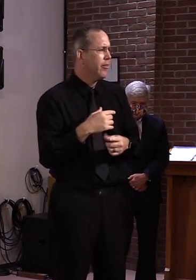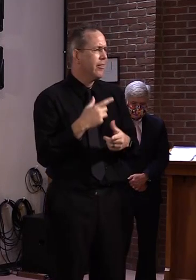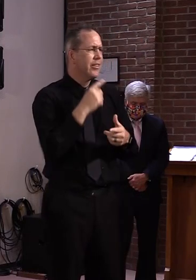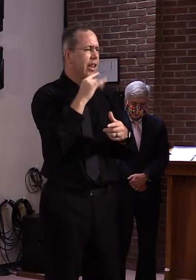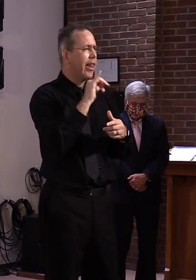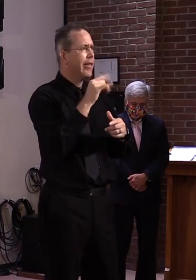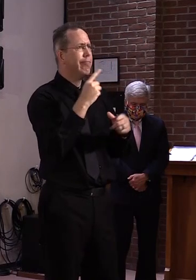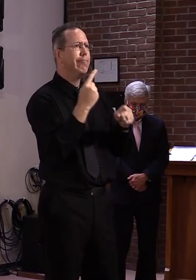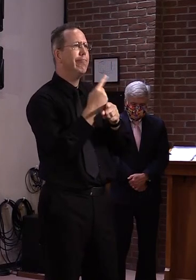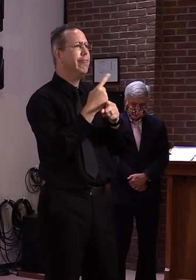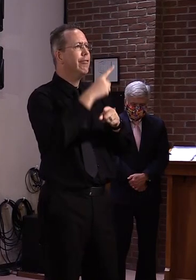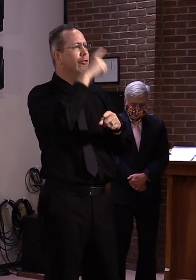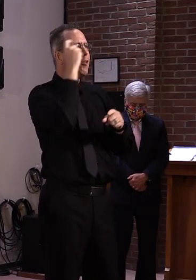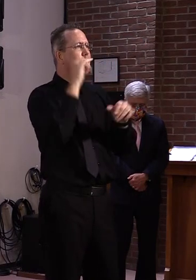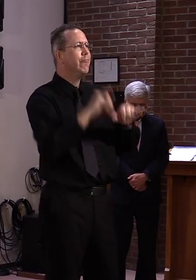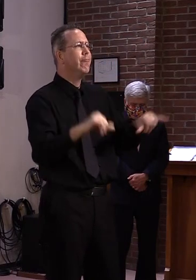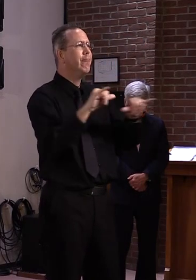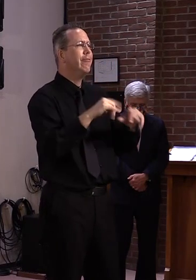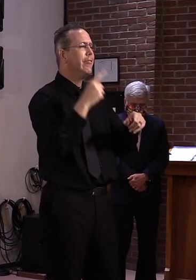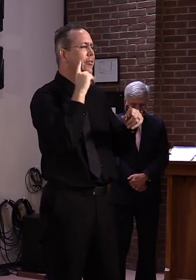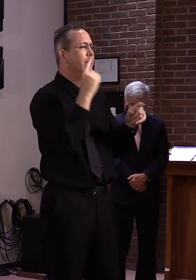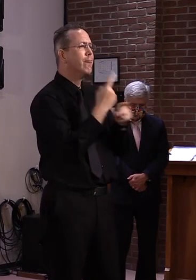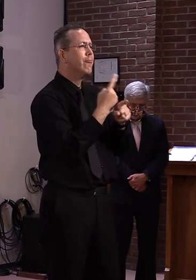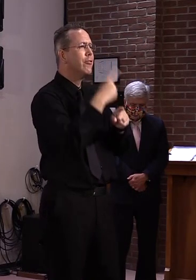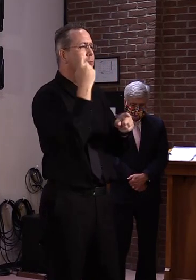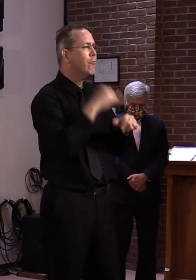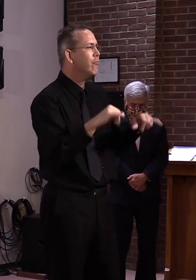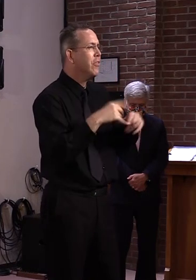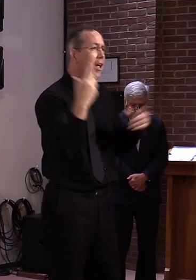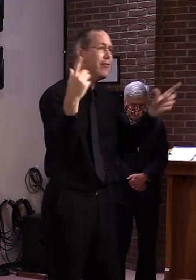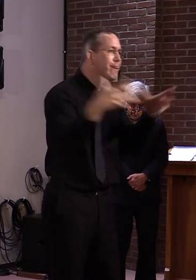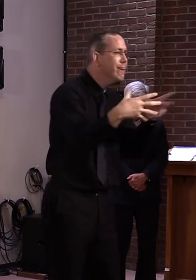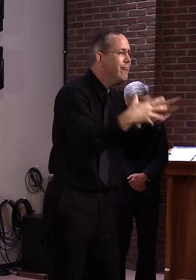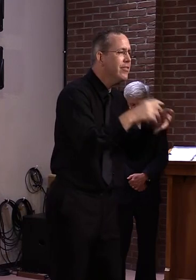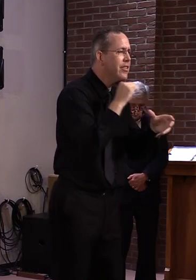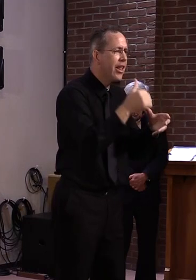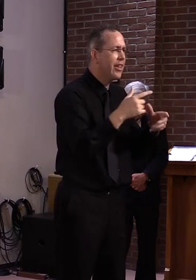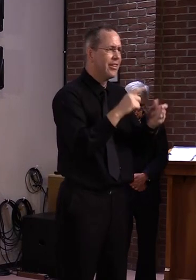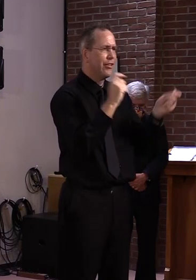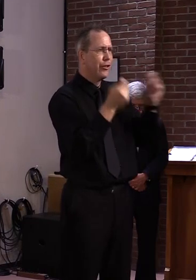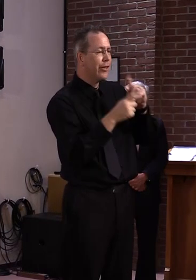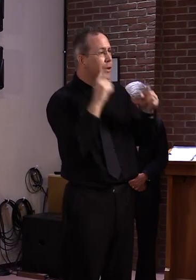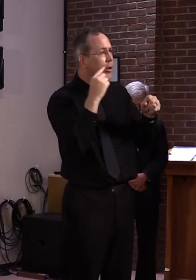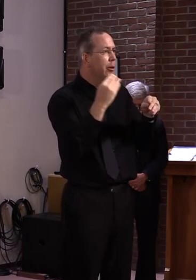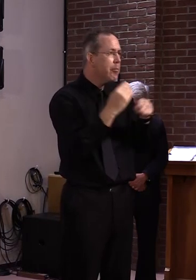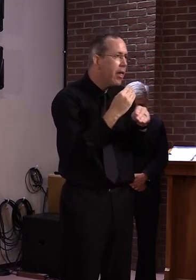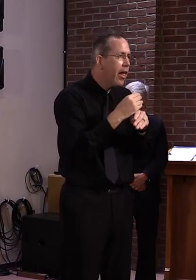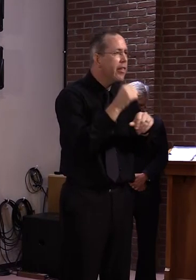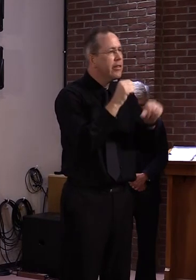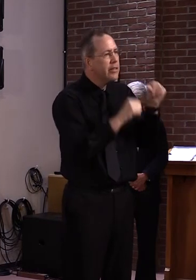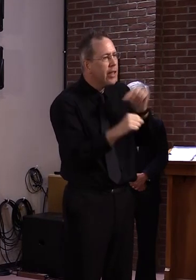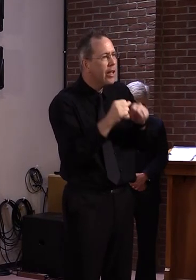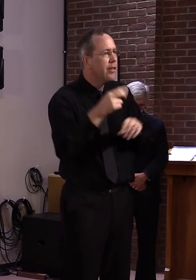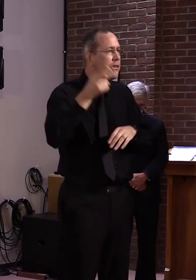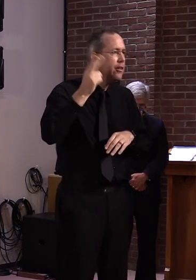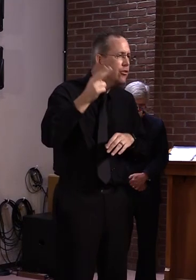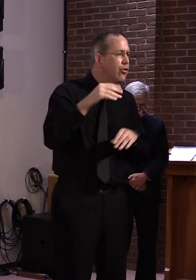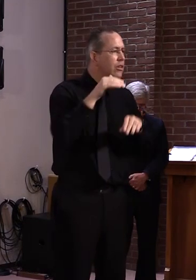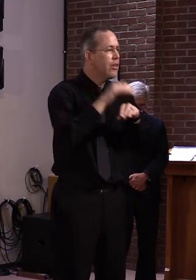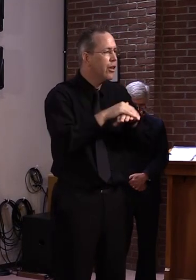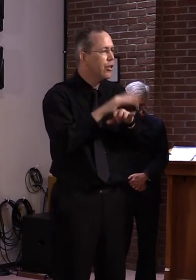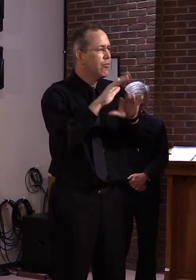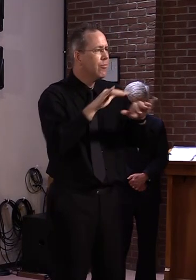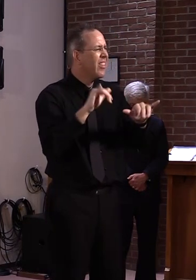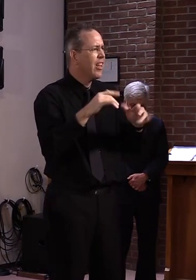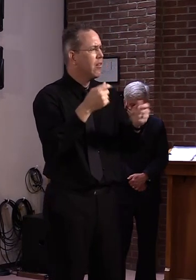programming includes lots of different types of programs, not just remedial academic programs, but also recreational activities and so forth. So I think,